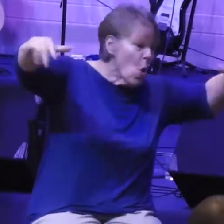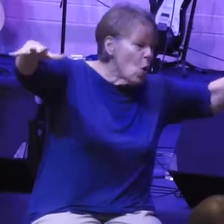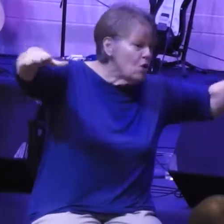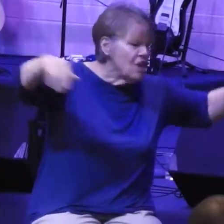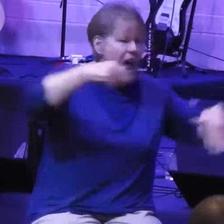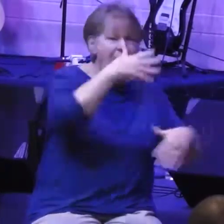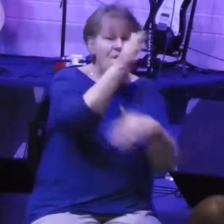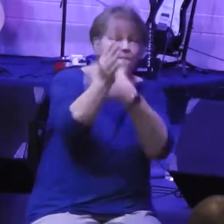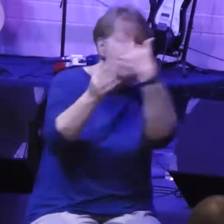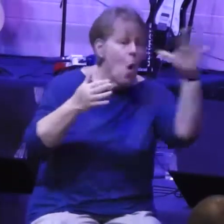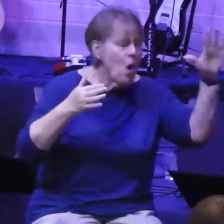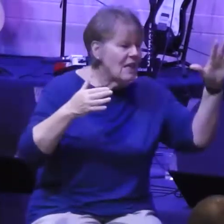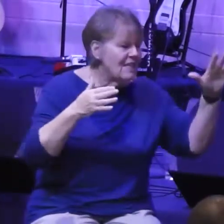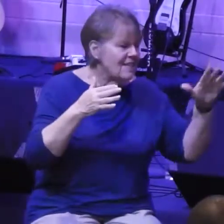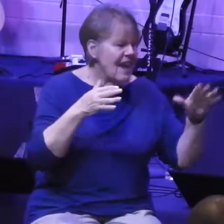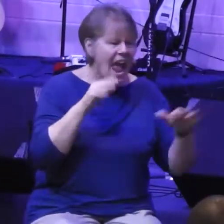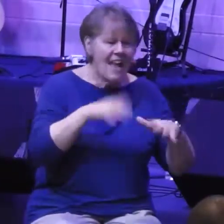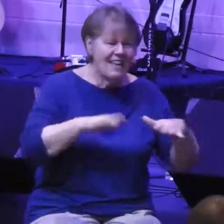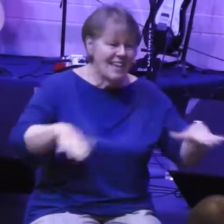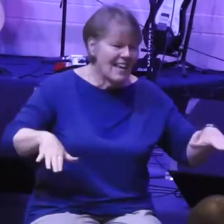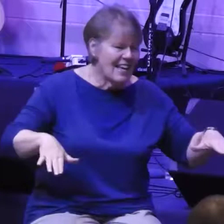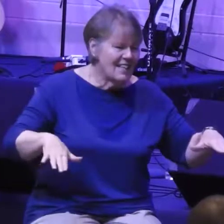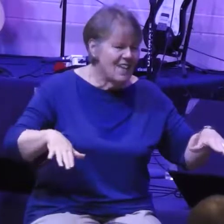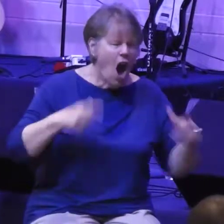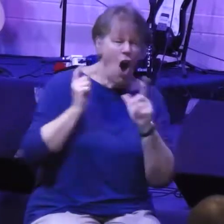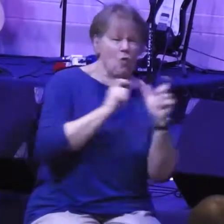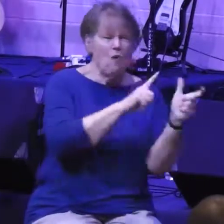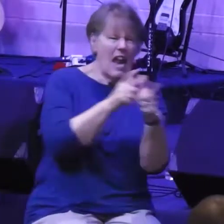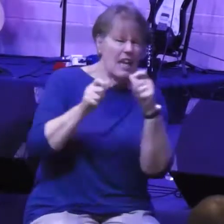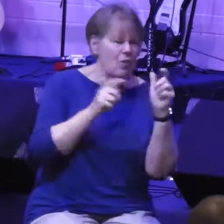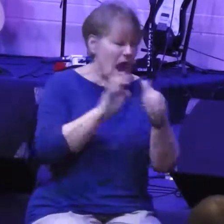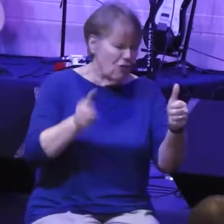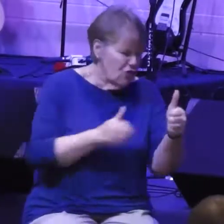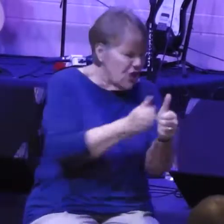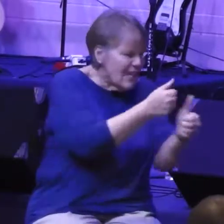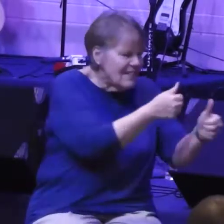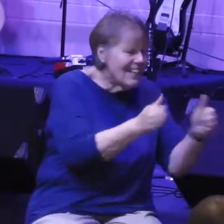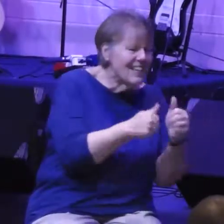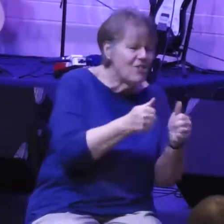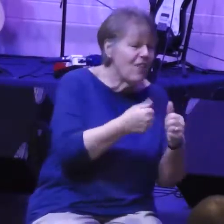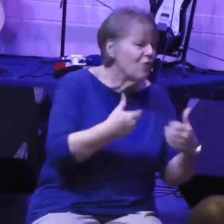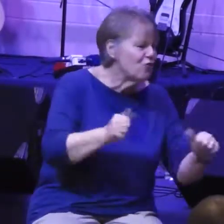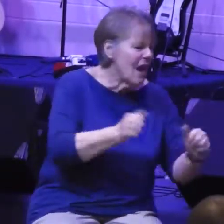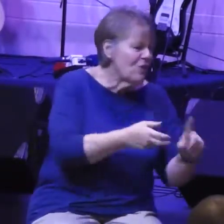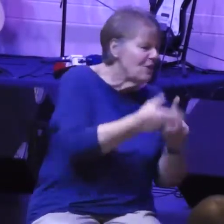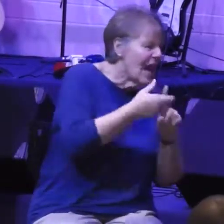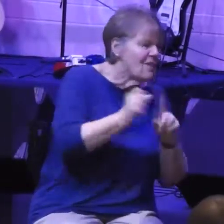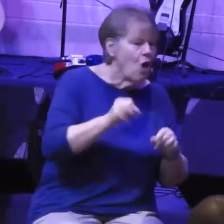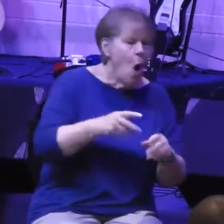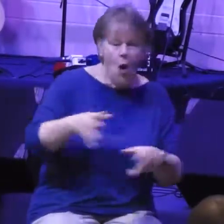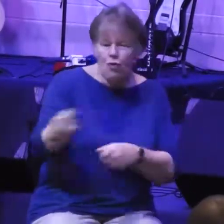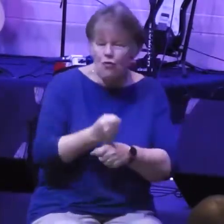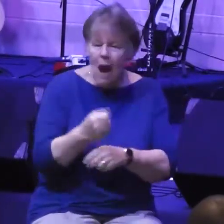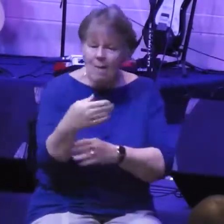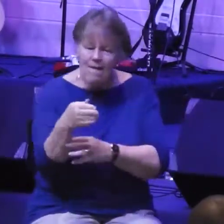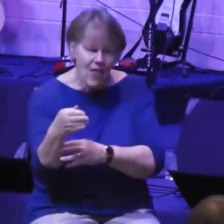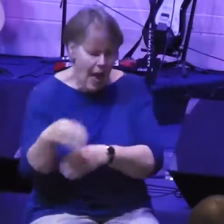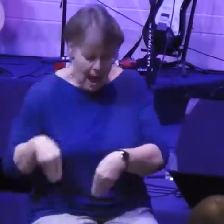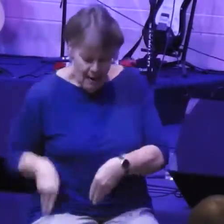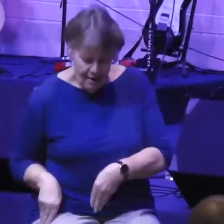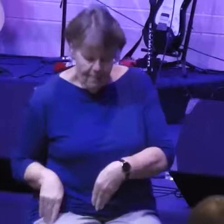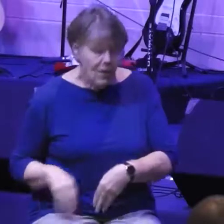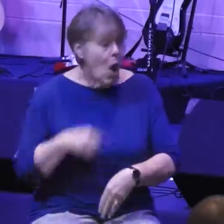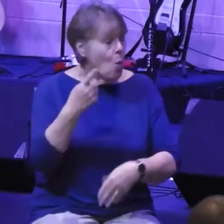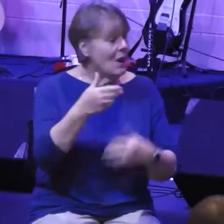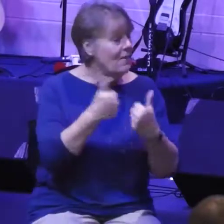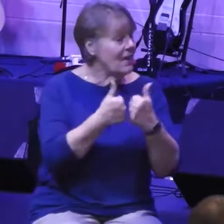we're all running around like crazy trying to catch one another or capture a flag or do something like that. One of the games at my